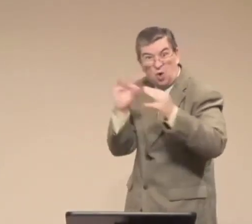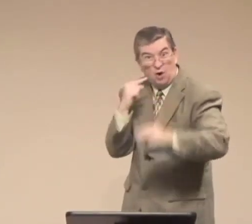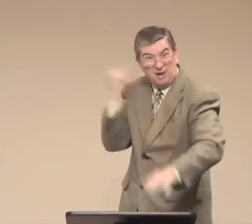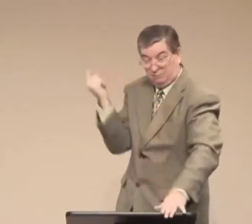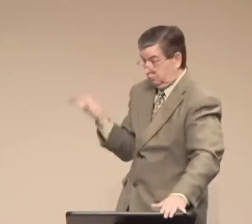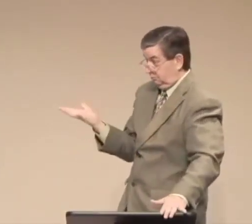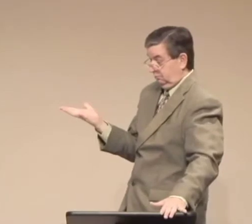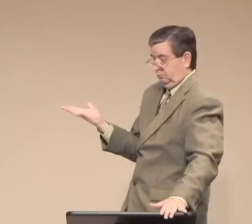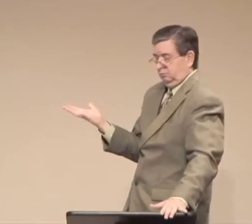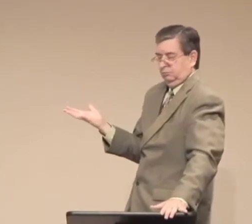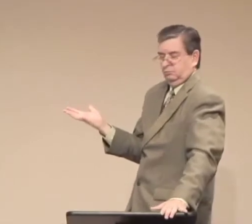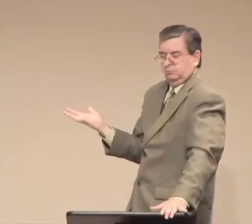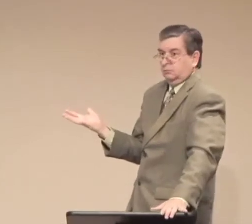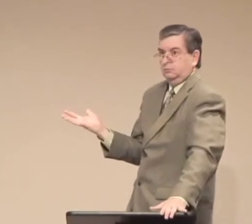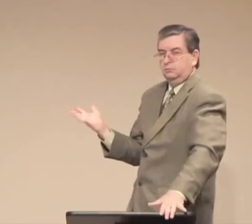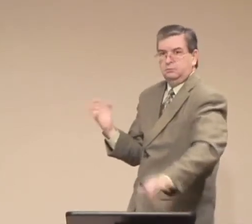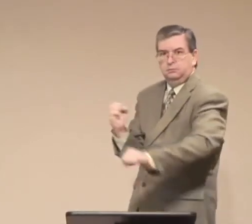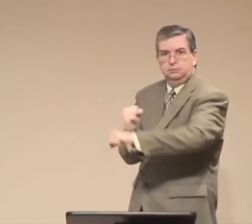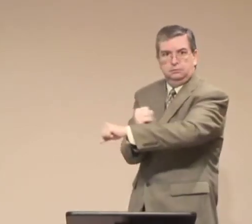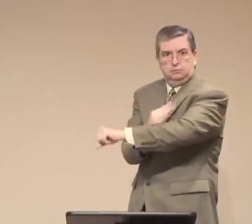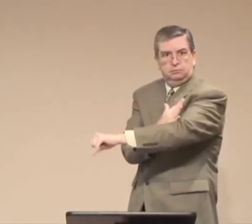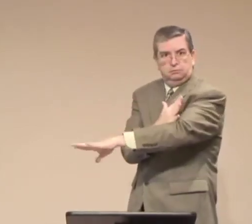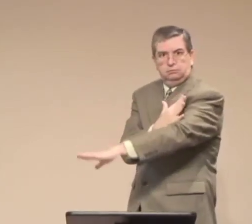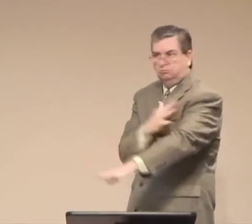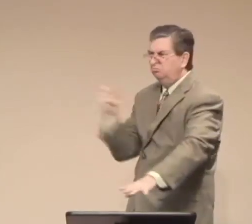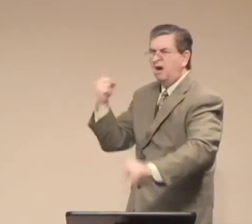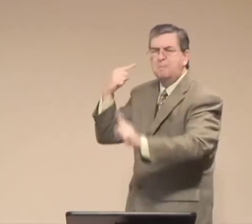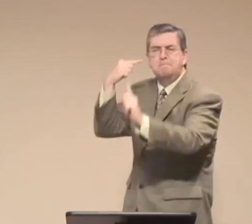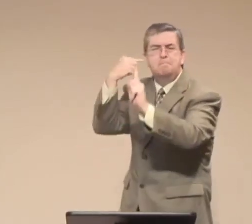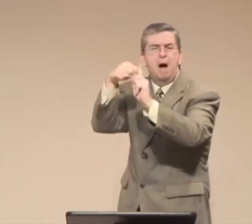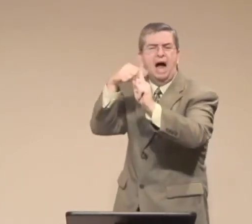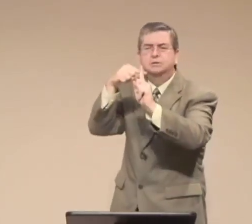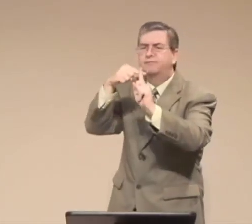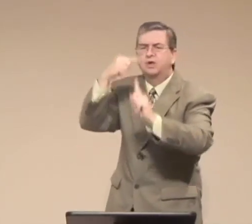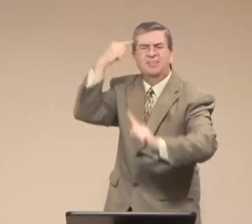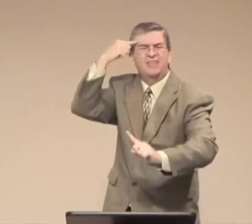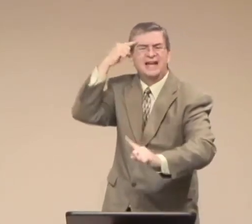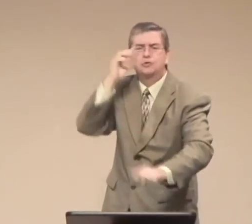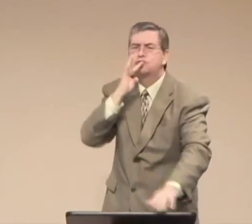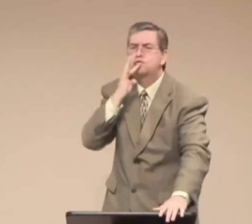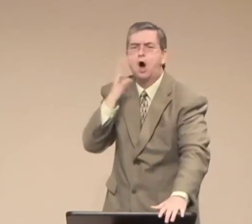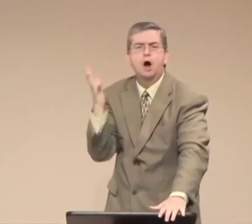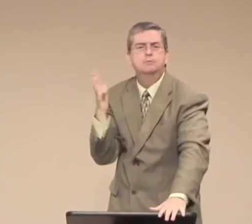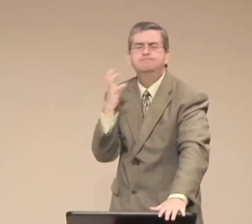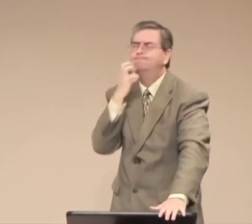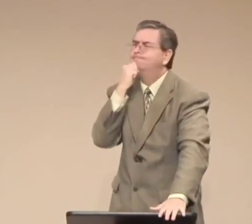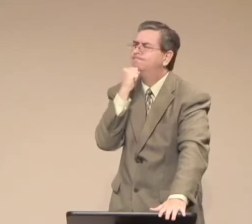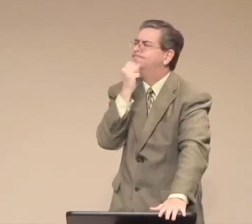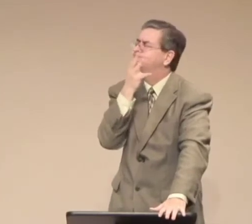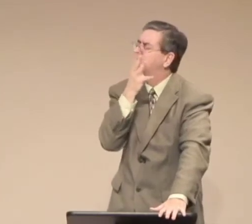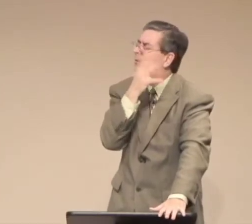Look, I know that we all have our stories, but look at what Pastor Carlos went through,